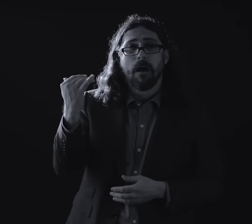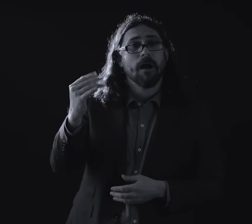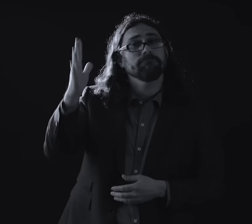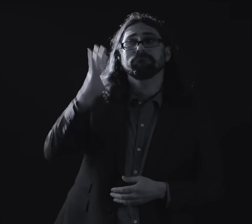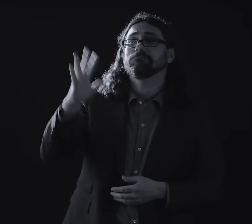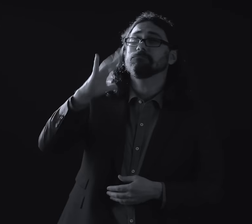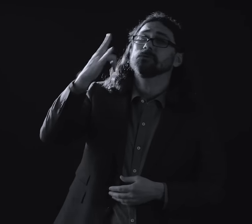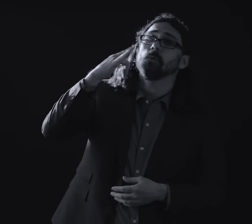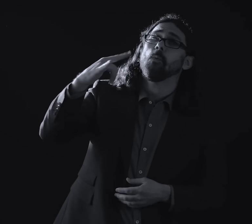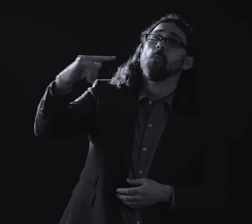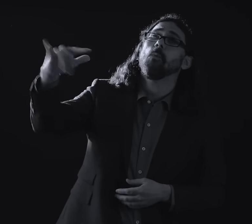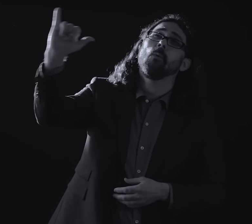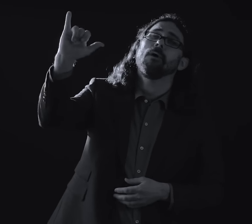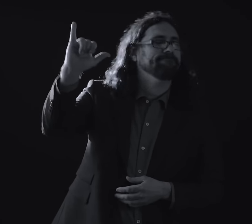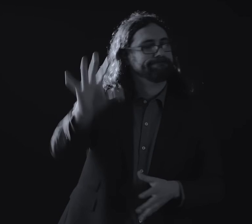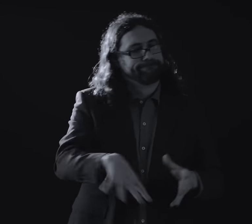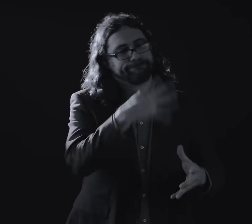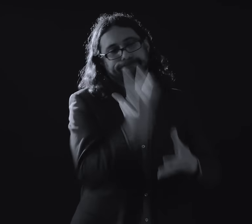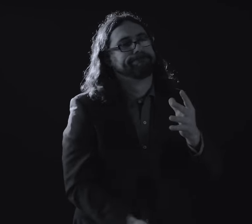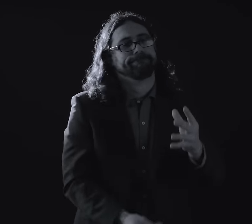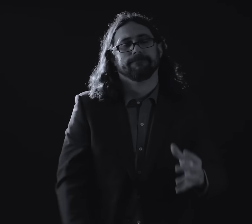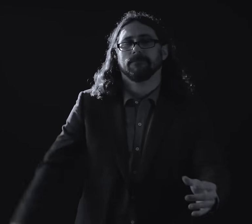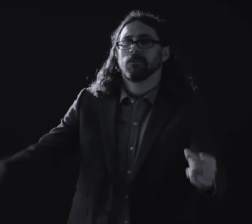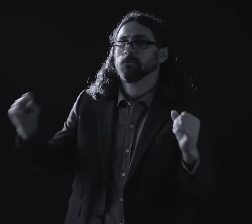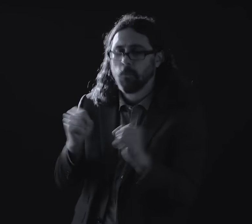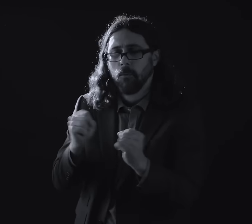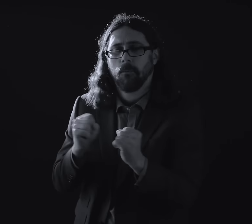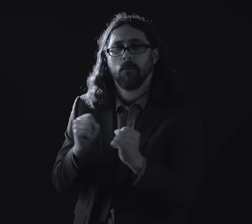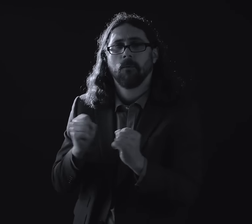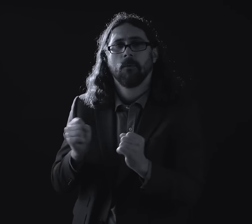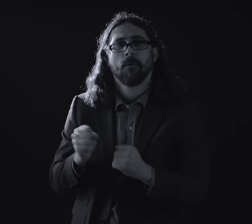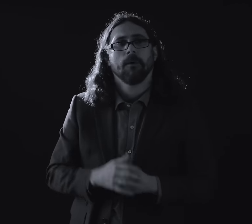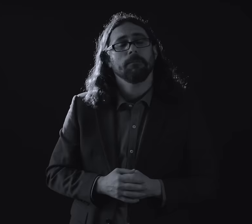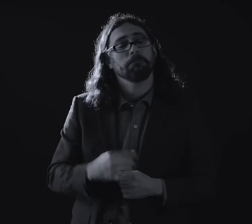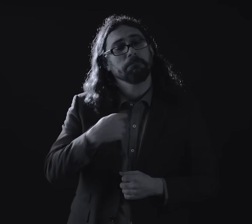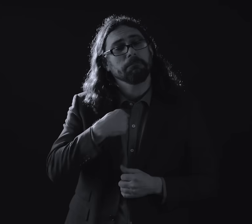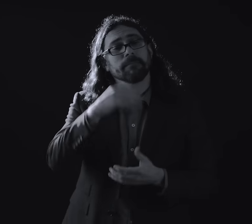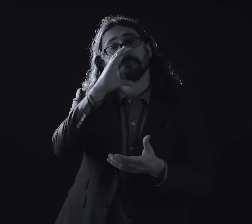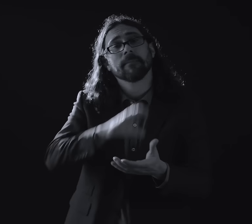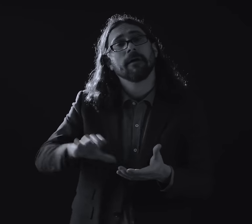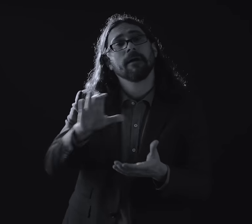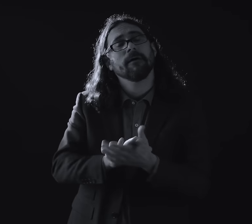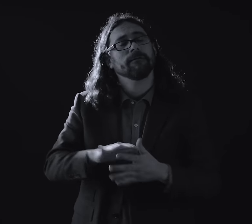Is gone and cold I don't believe anymore